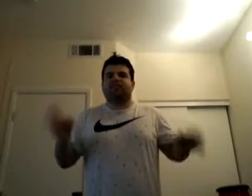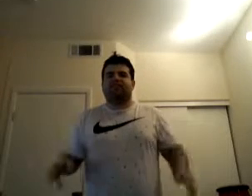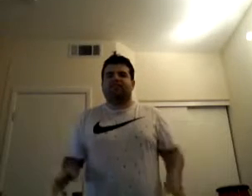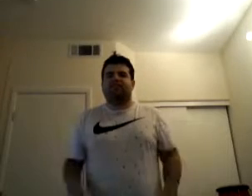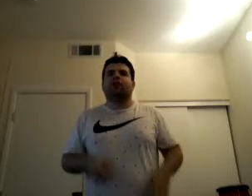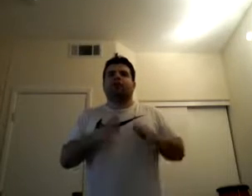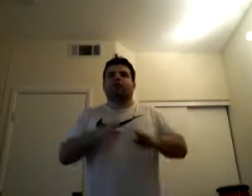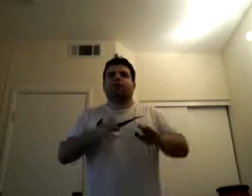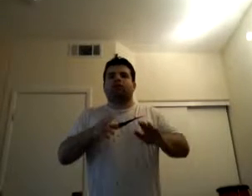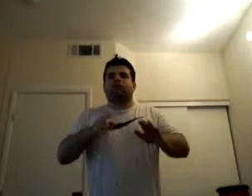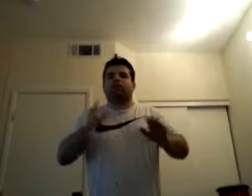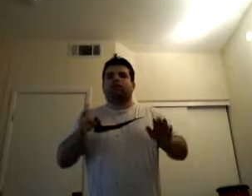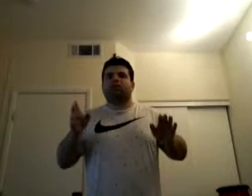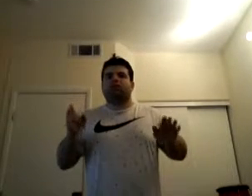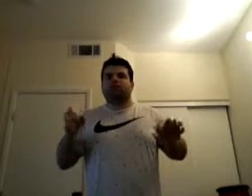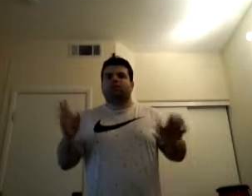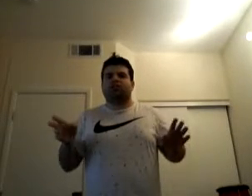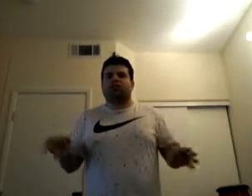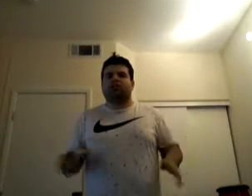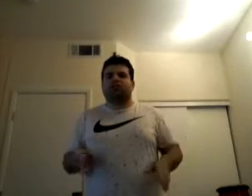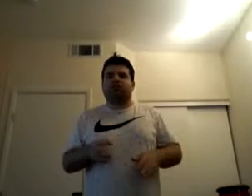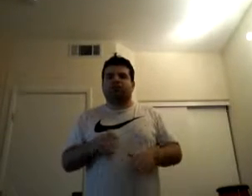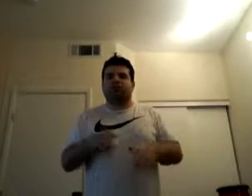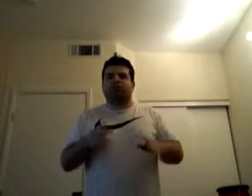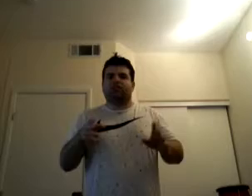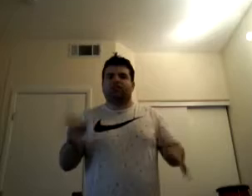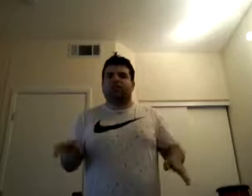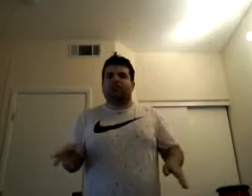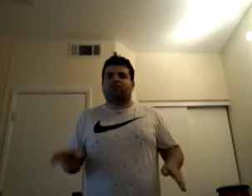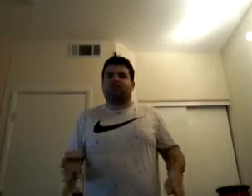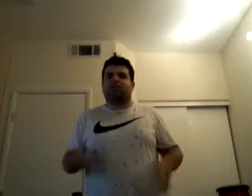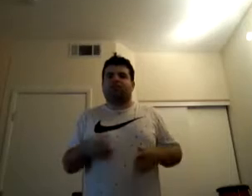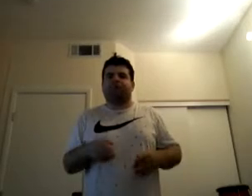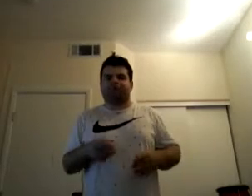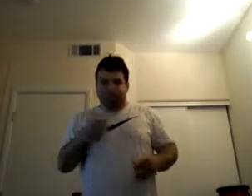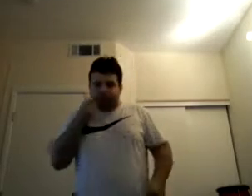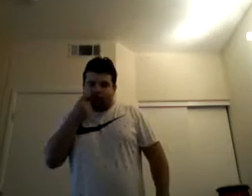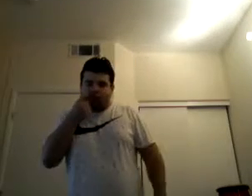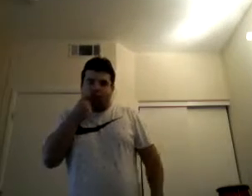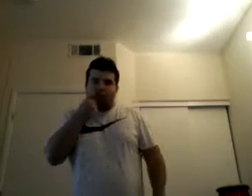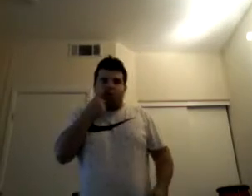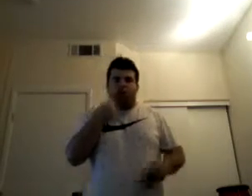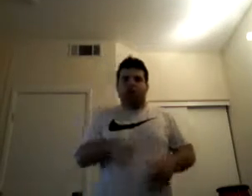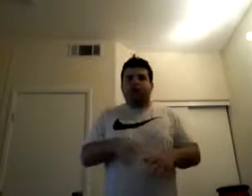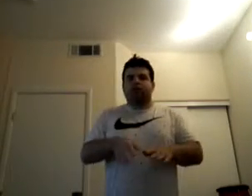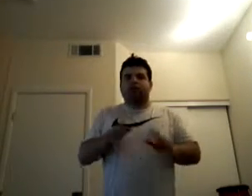place The ones who terrorize us keep in score These battles